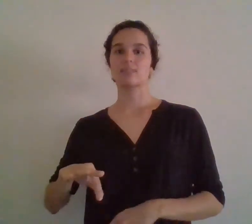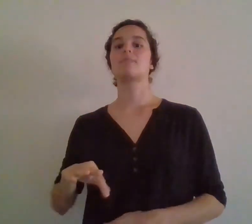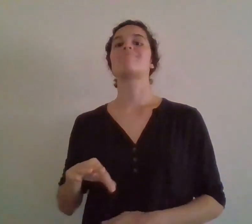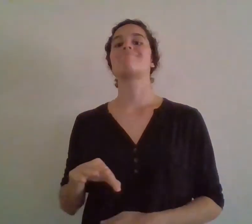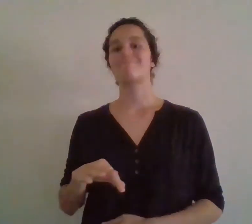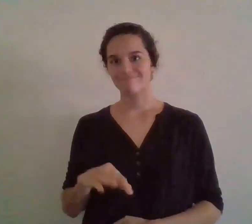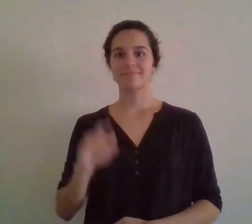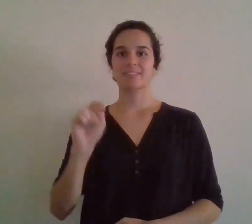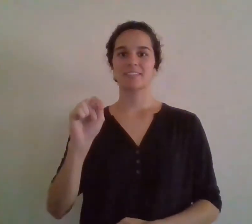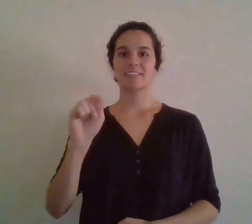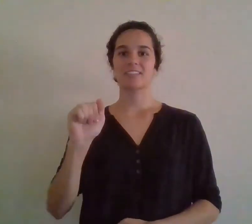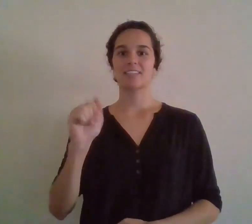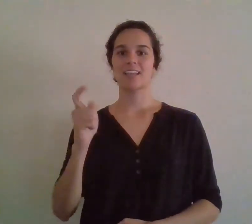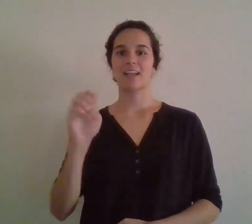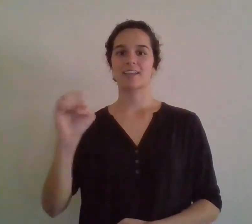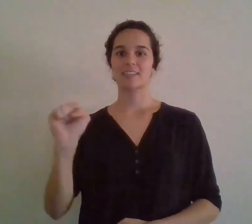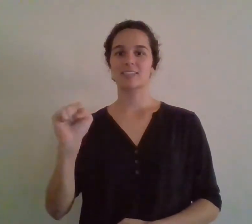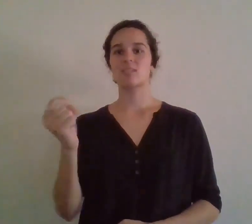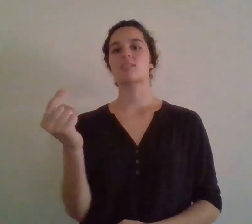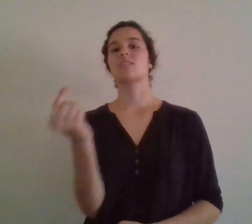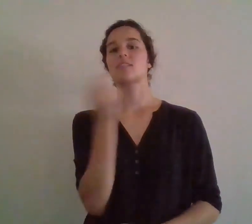profit. Taxes suck.